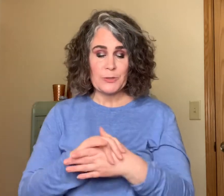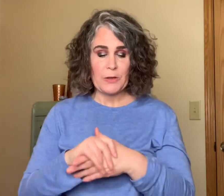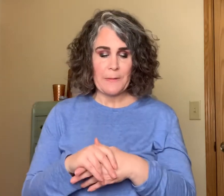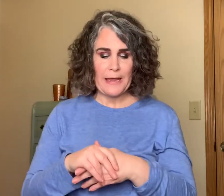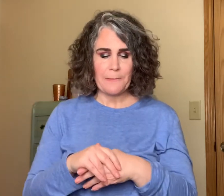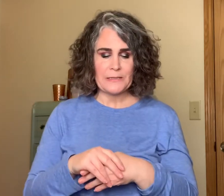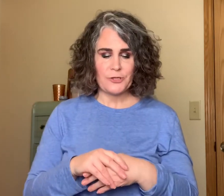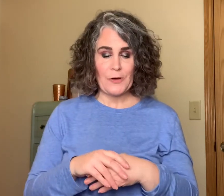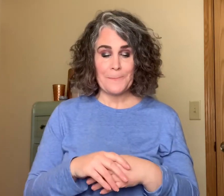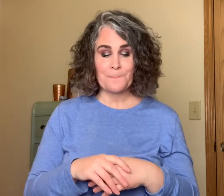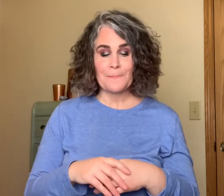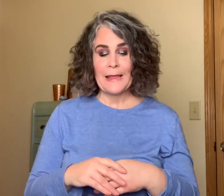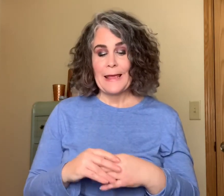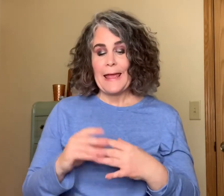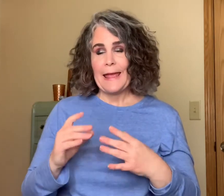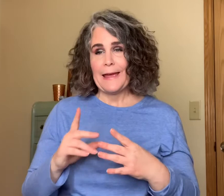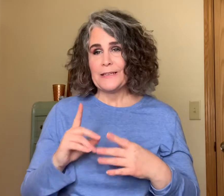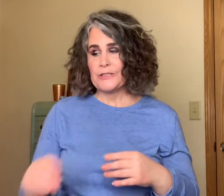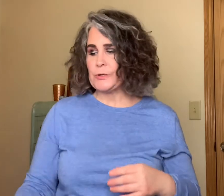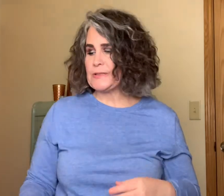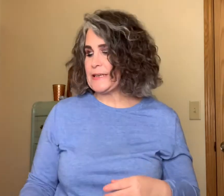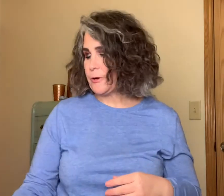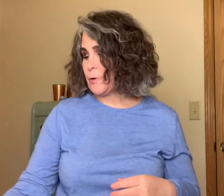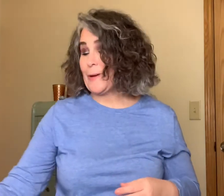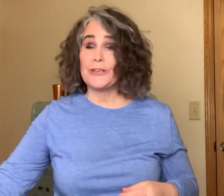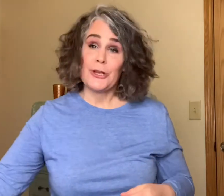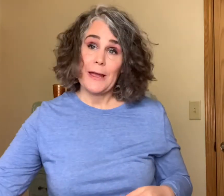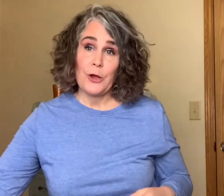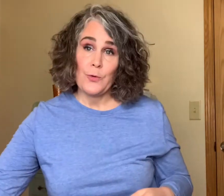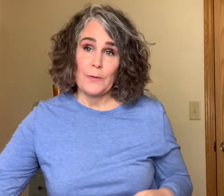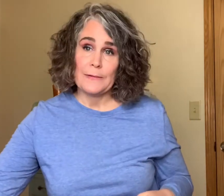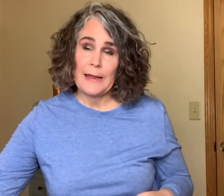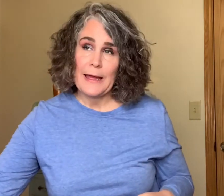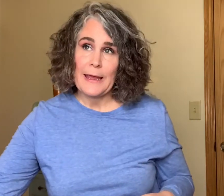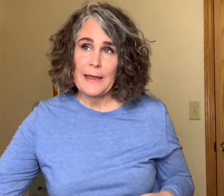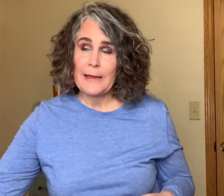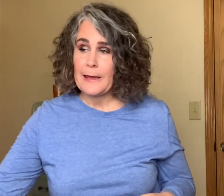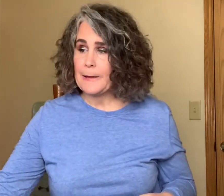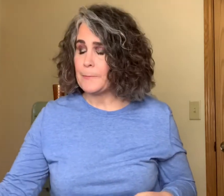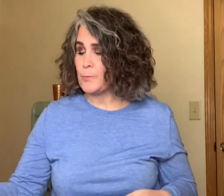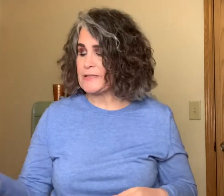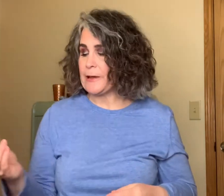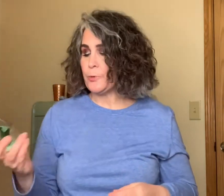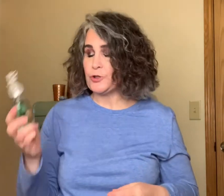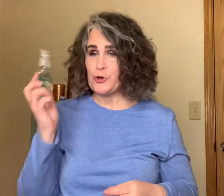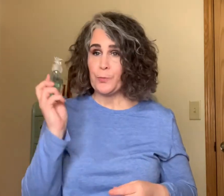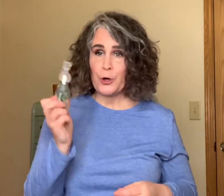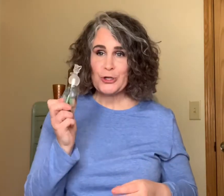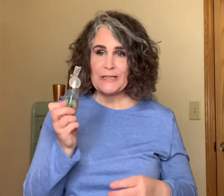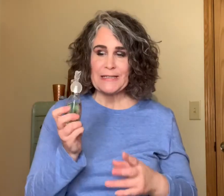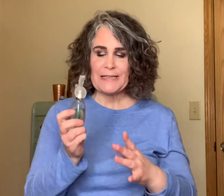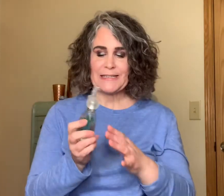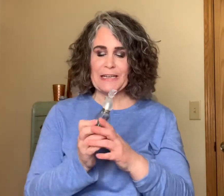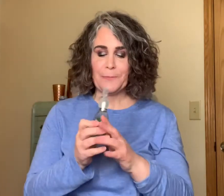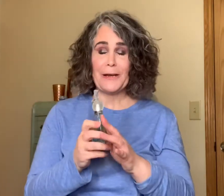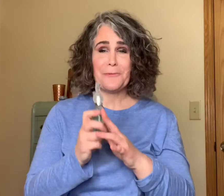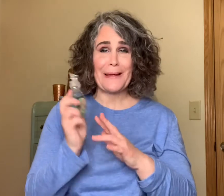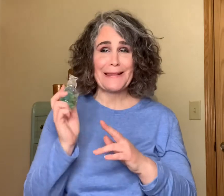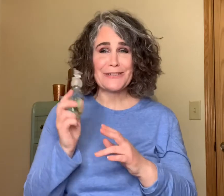with my chemistry and a Sue's Secret Wish I own I was able to purchase this it had been on my list